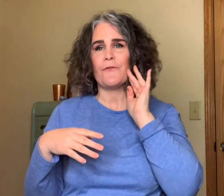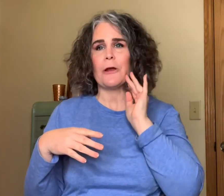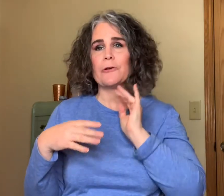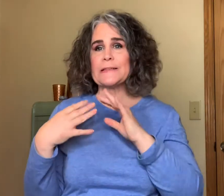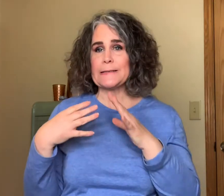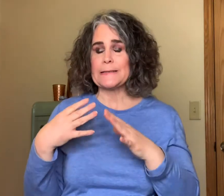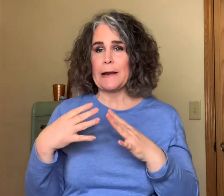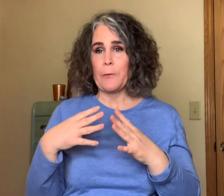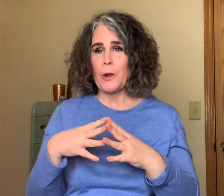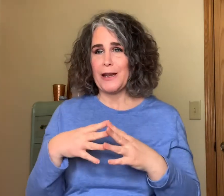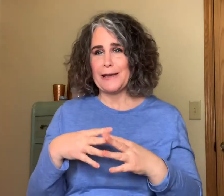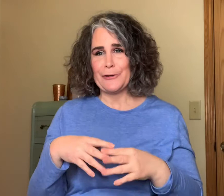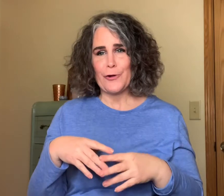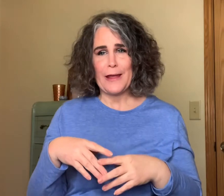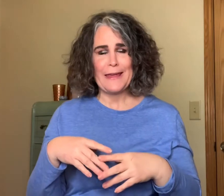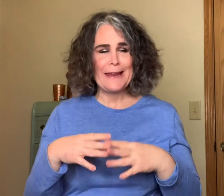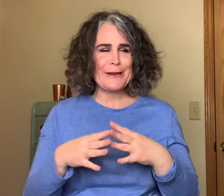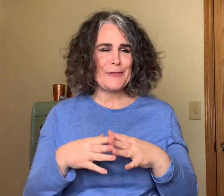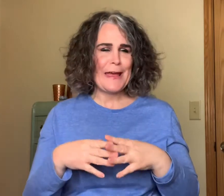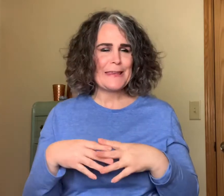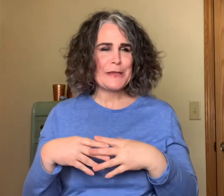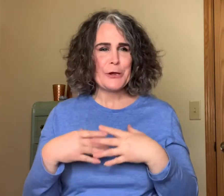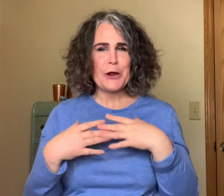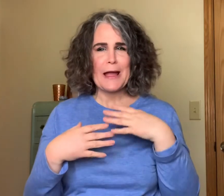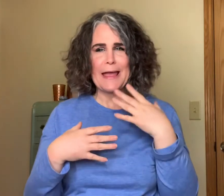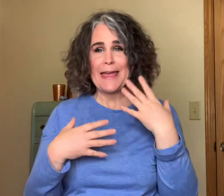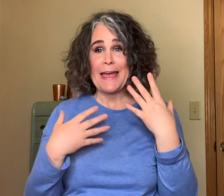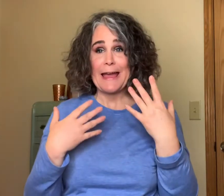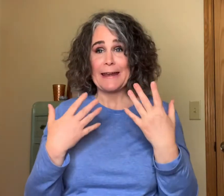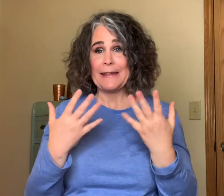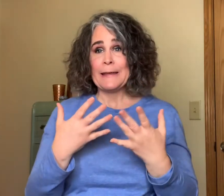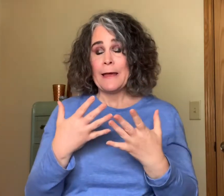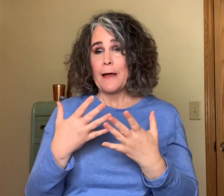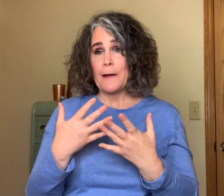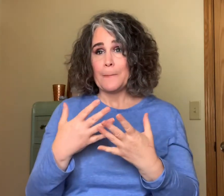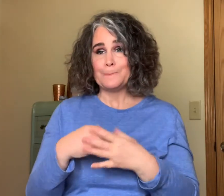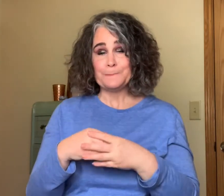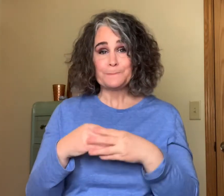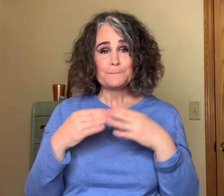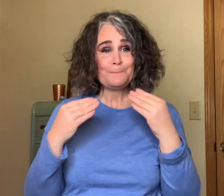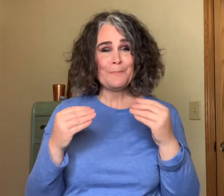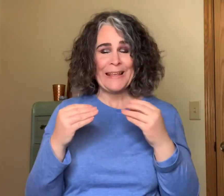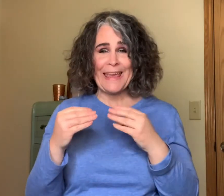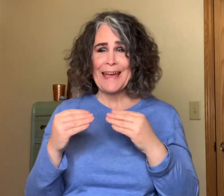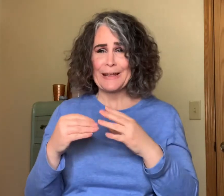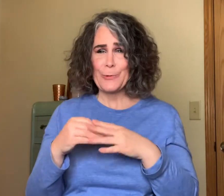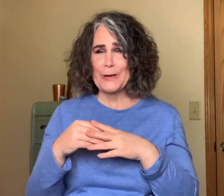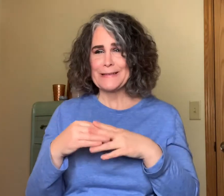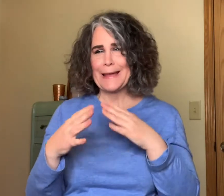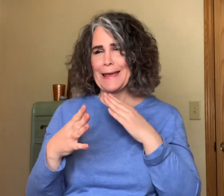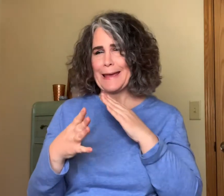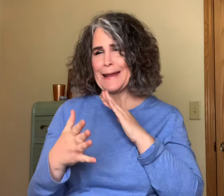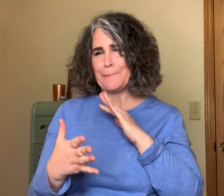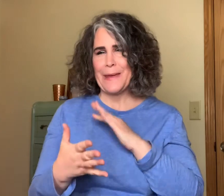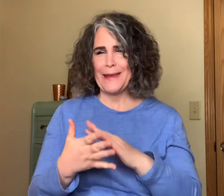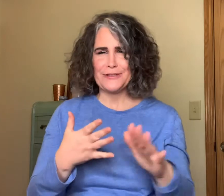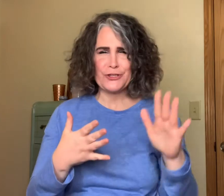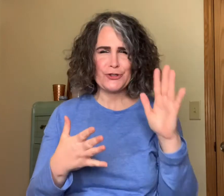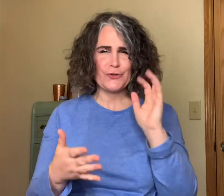fragrances that I wanted to try. Now that year I had categories. I had mainstream,